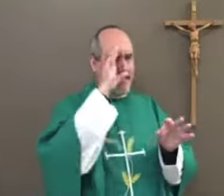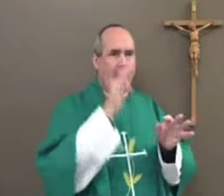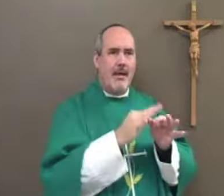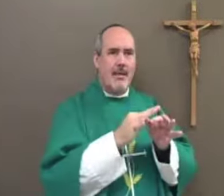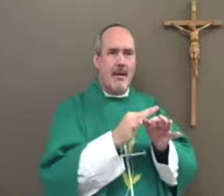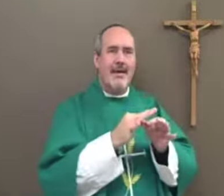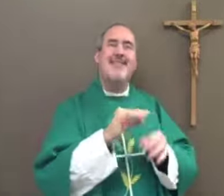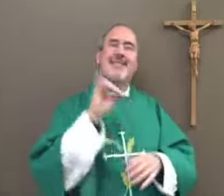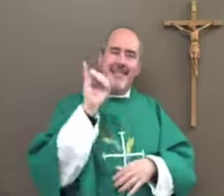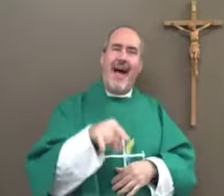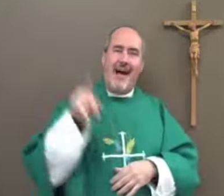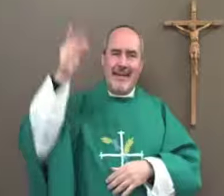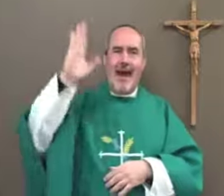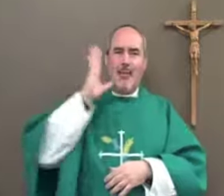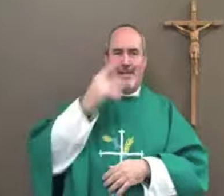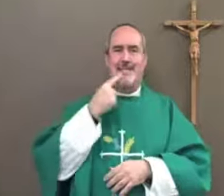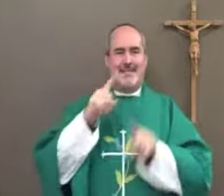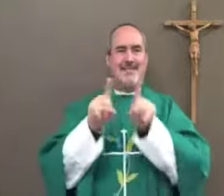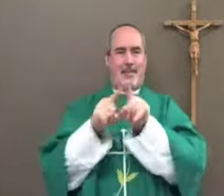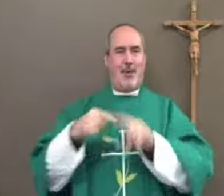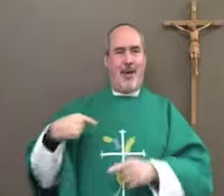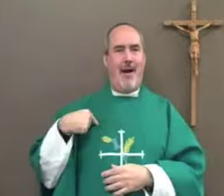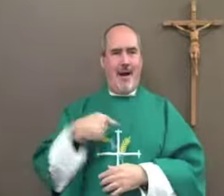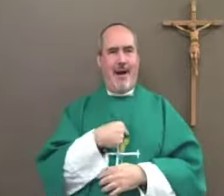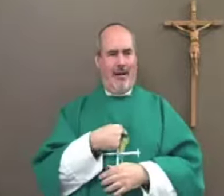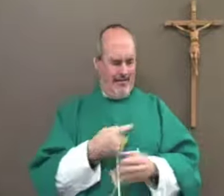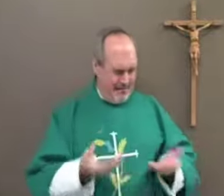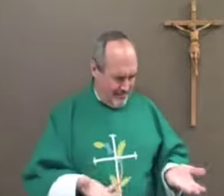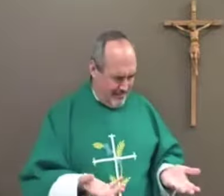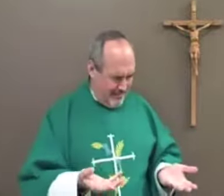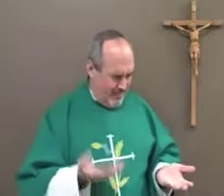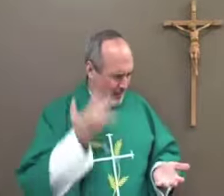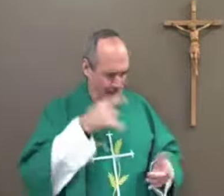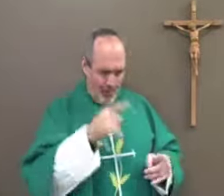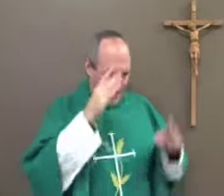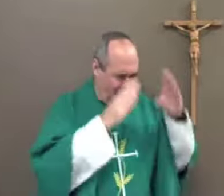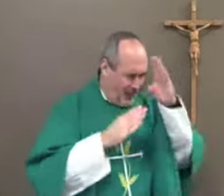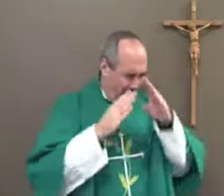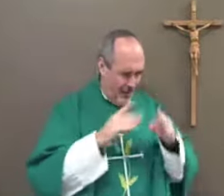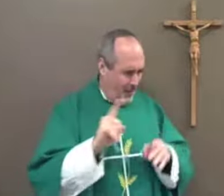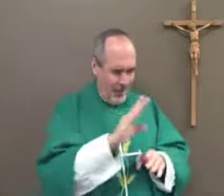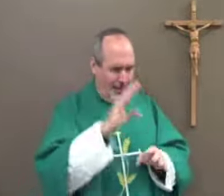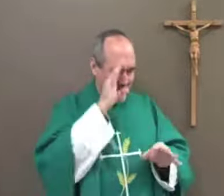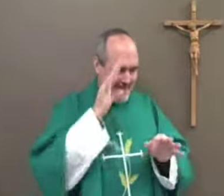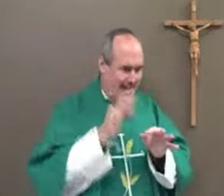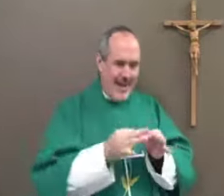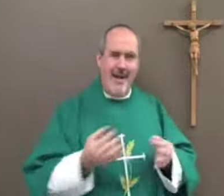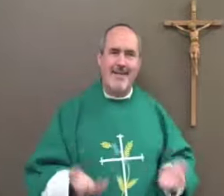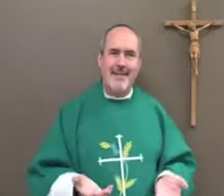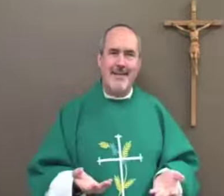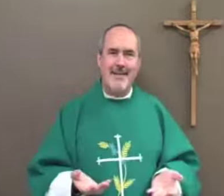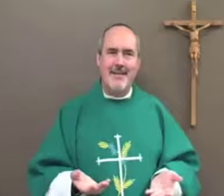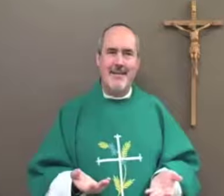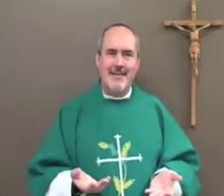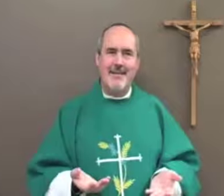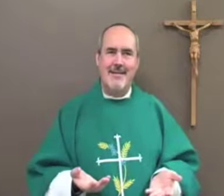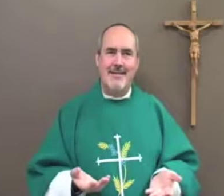worried where is your faith and I think that's exactly what God is gonna say to us each and every time why are you worried